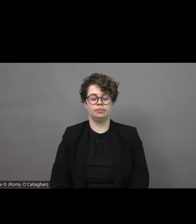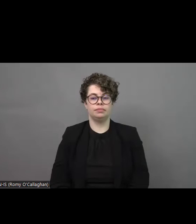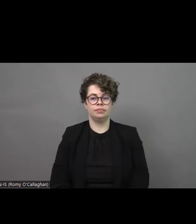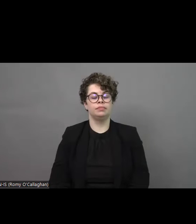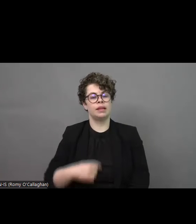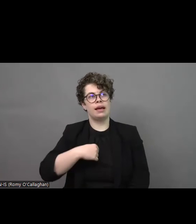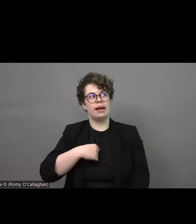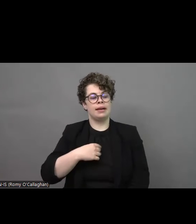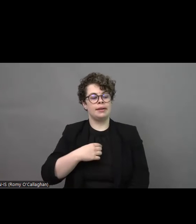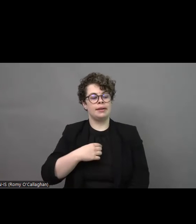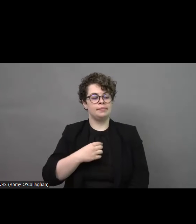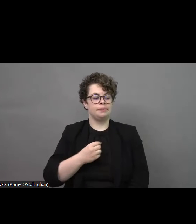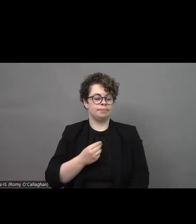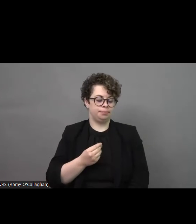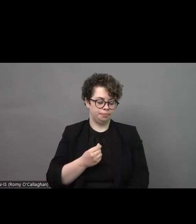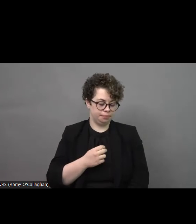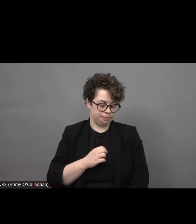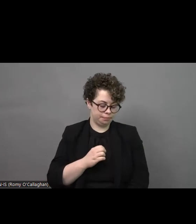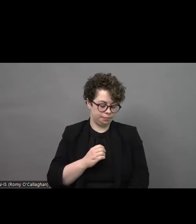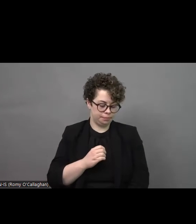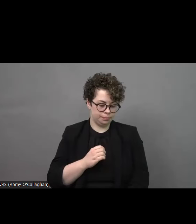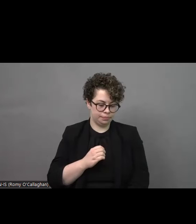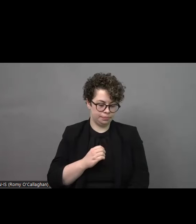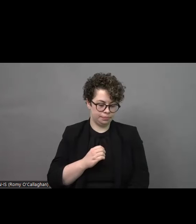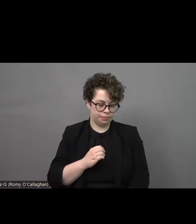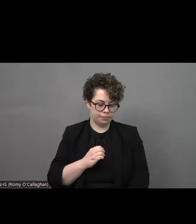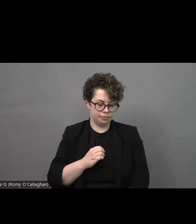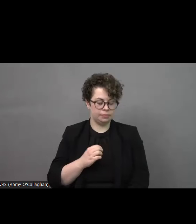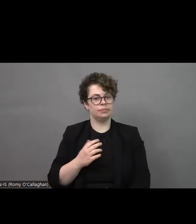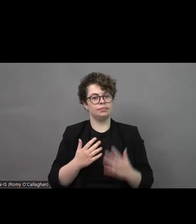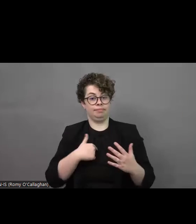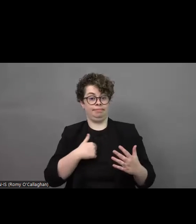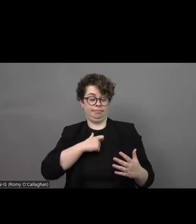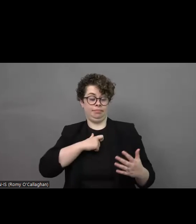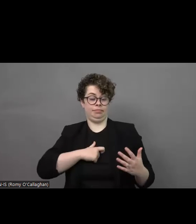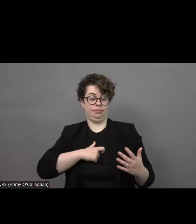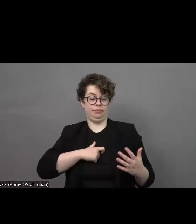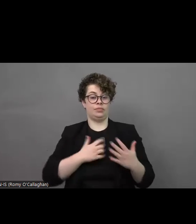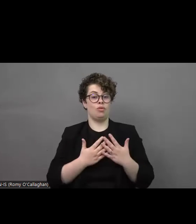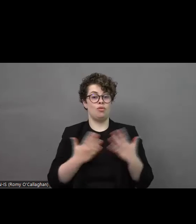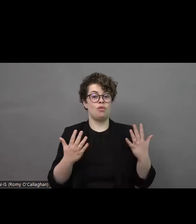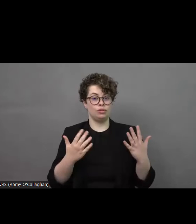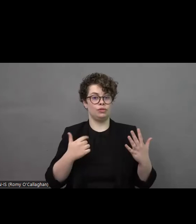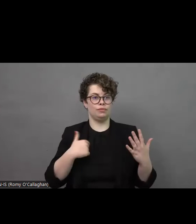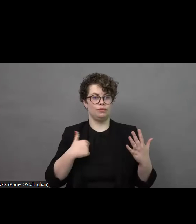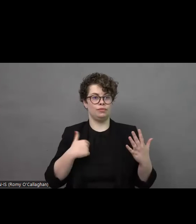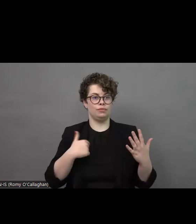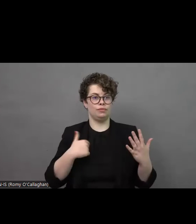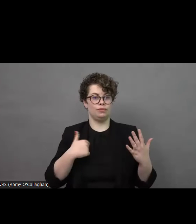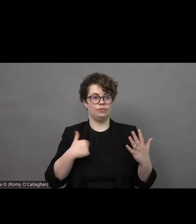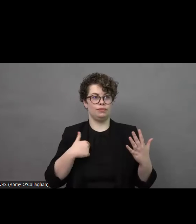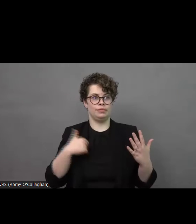really a lot of experience around people with disabilities